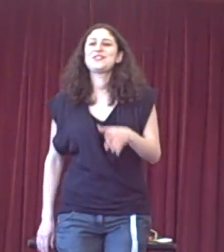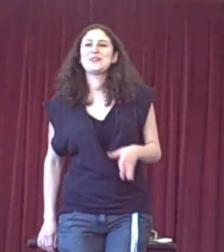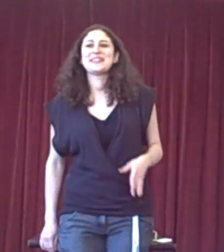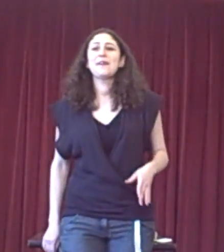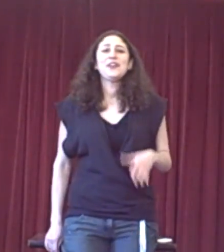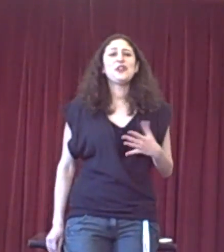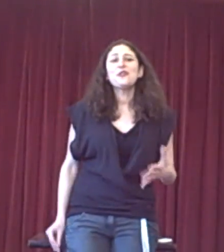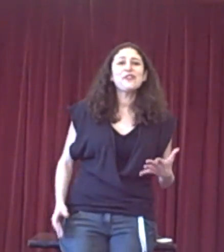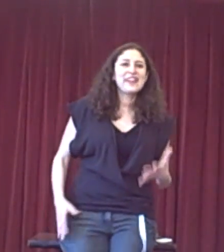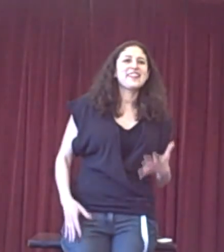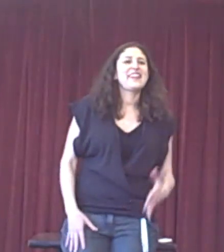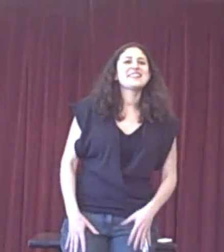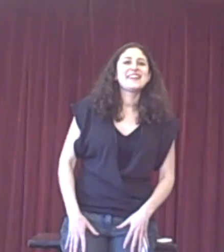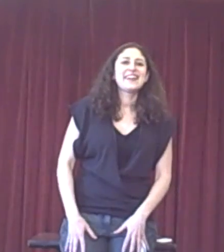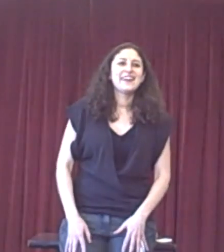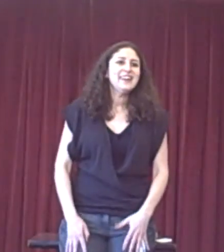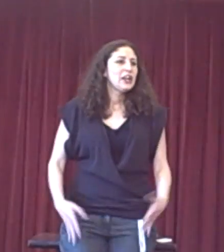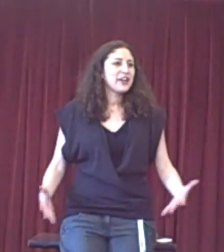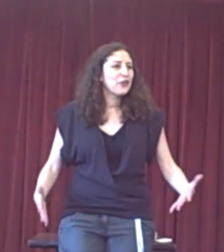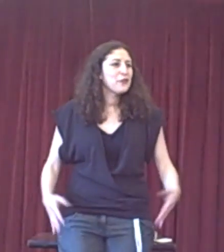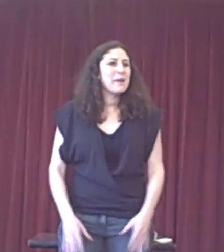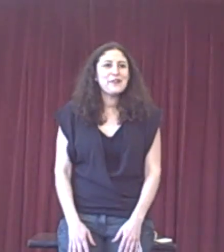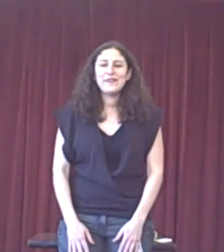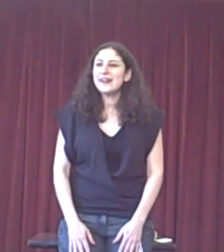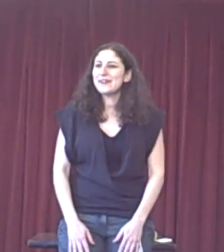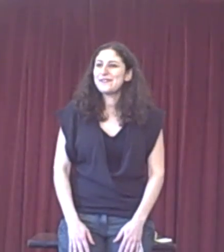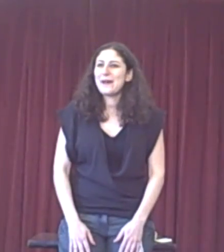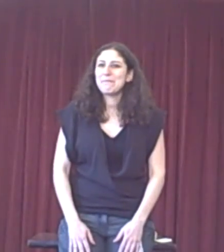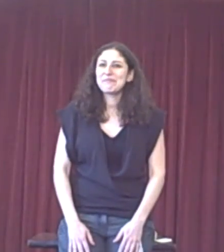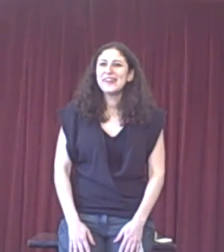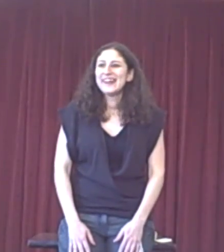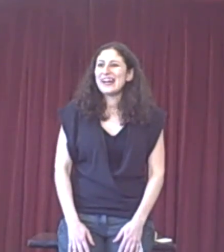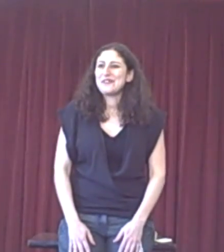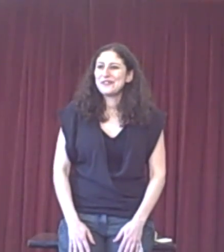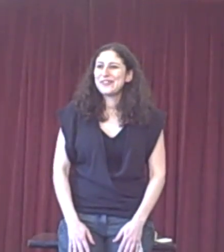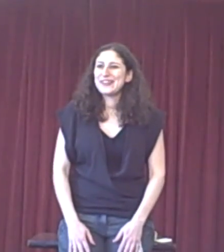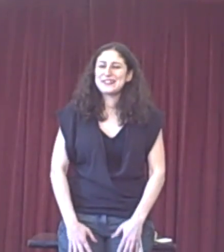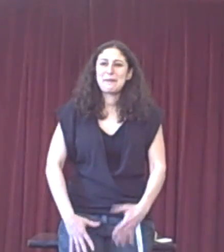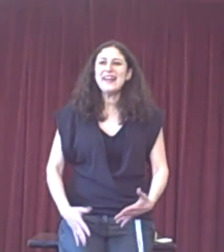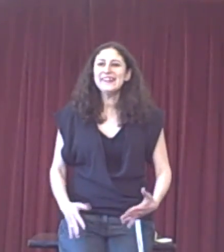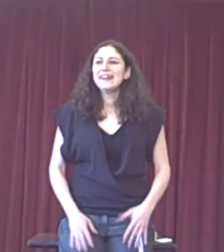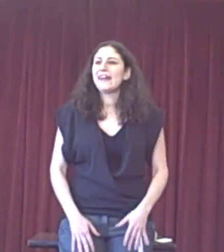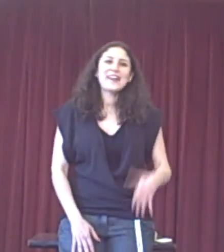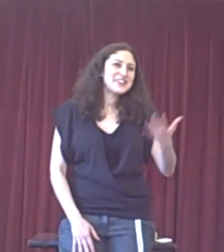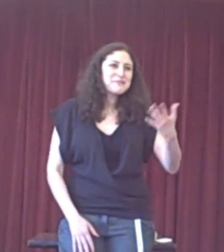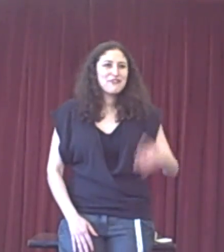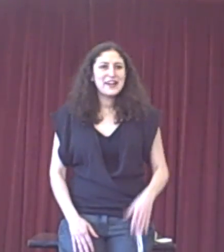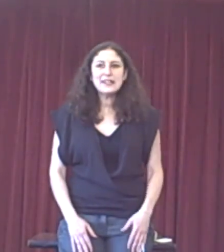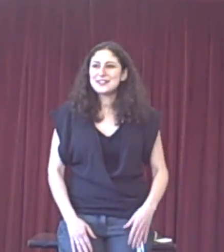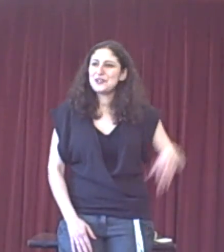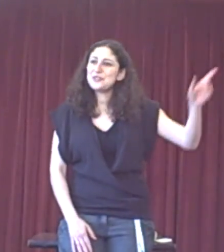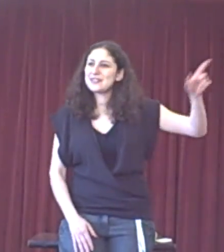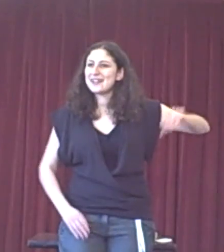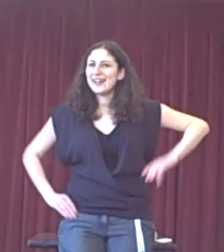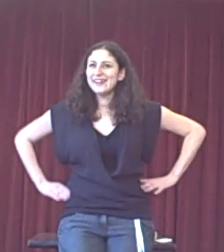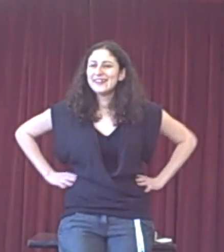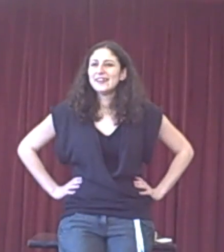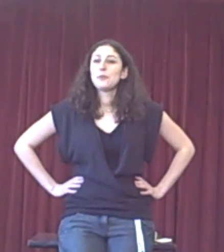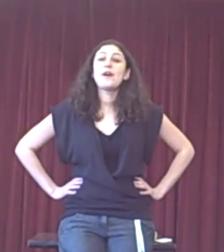to do is that you think that there's a good benefit of the debate, and they don't run it, so you just say, well,